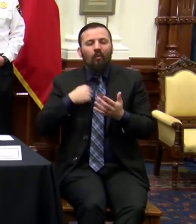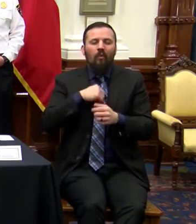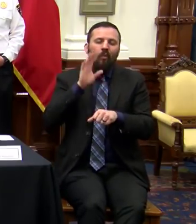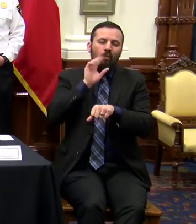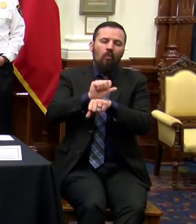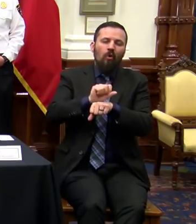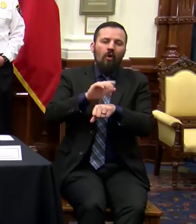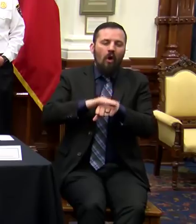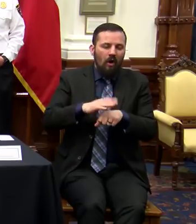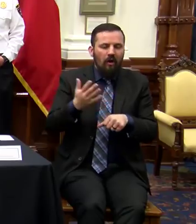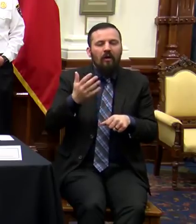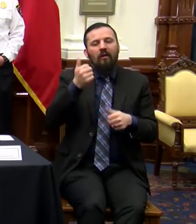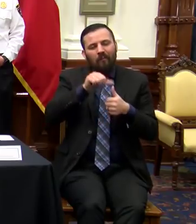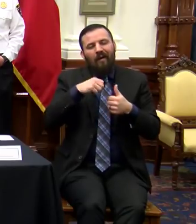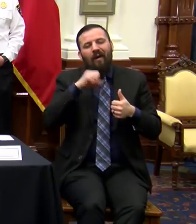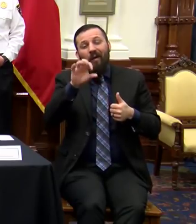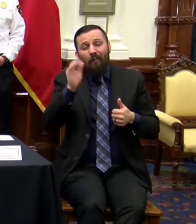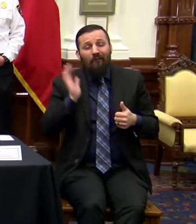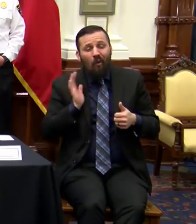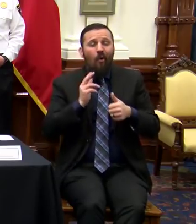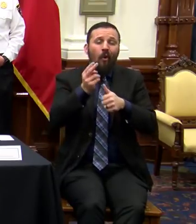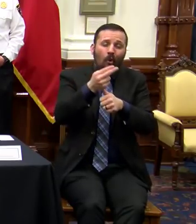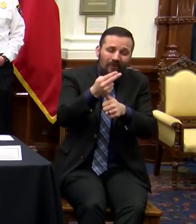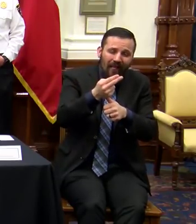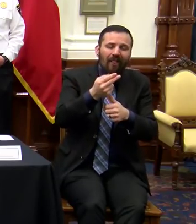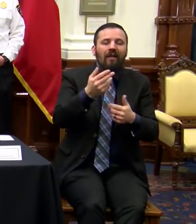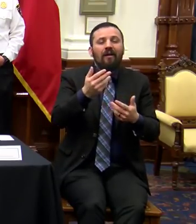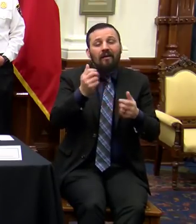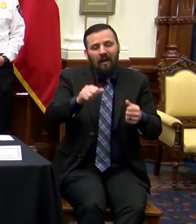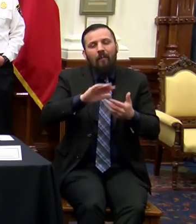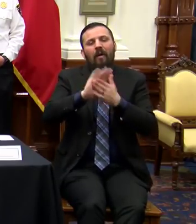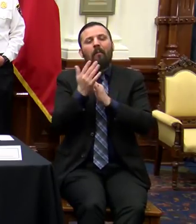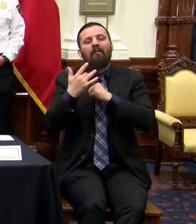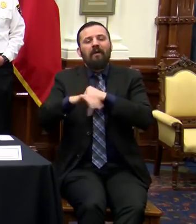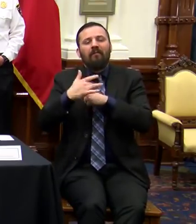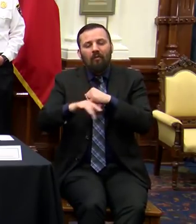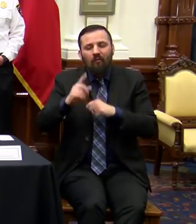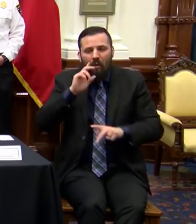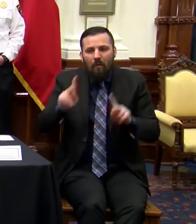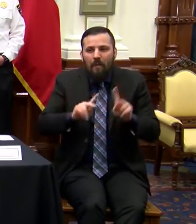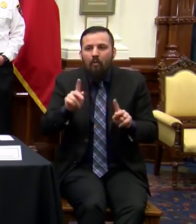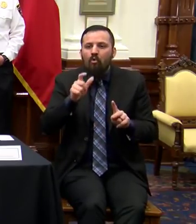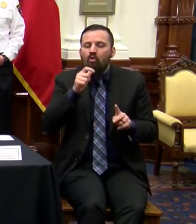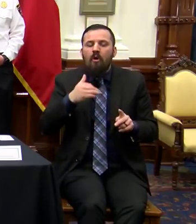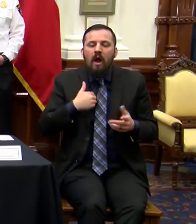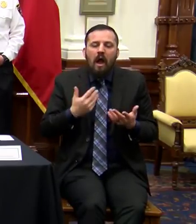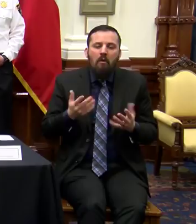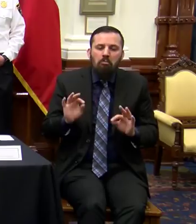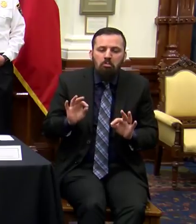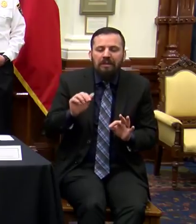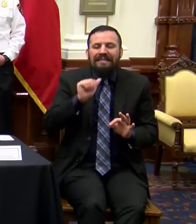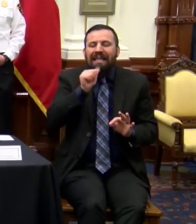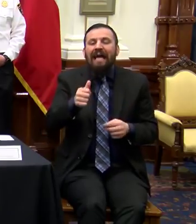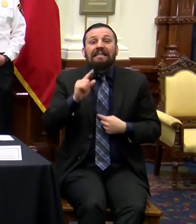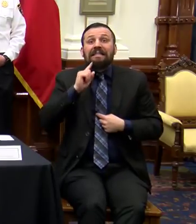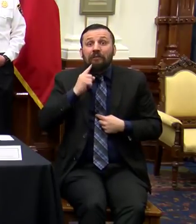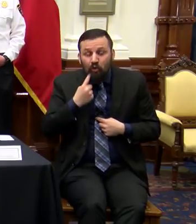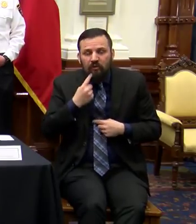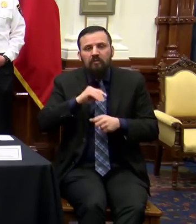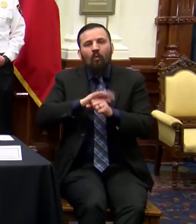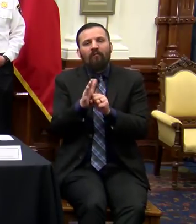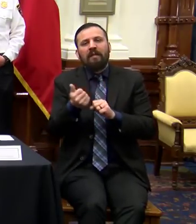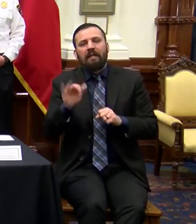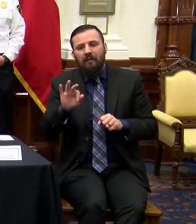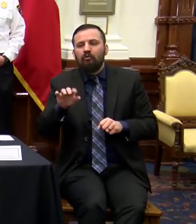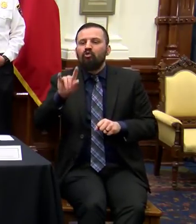you've heard me talk about hotel rooms and motel rooms and things like that that could be available for people who have a mild condition of COVID-19 and just